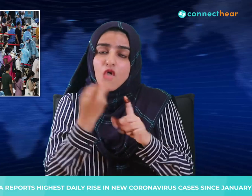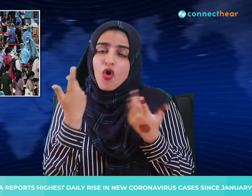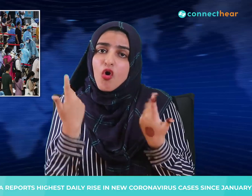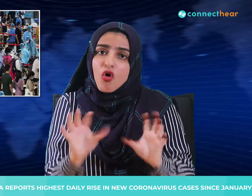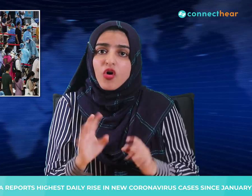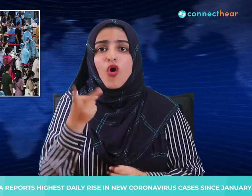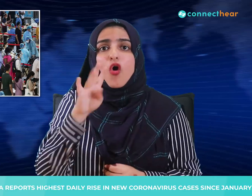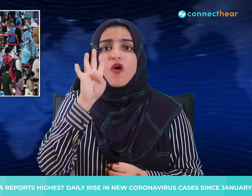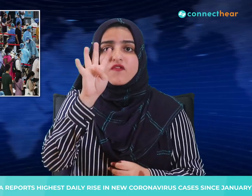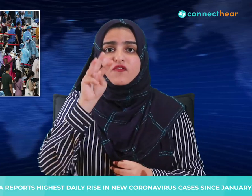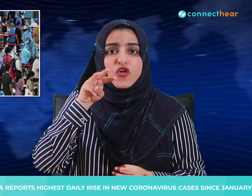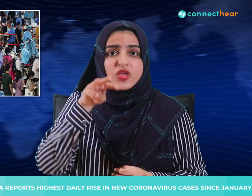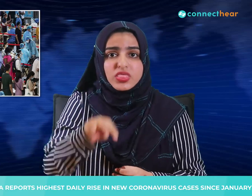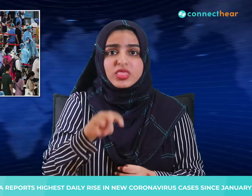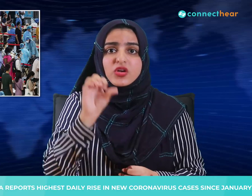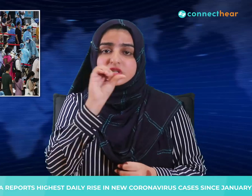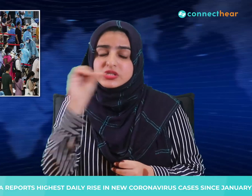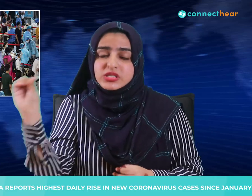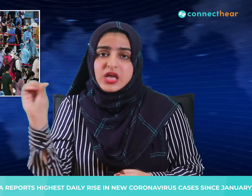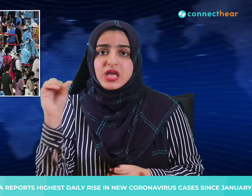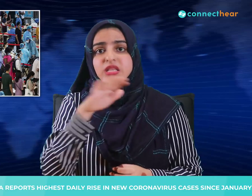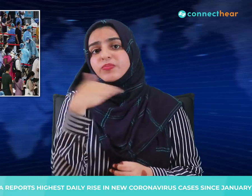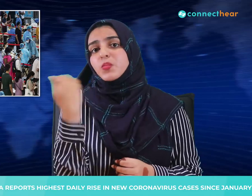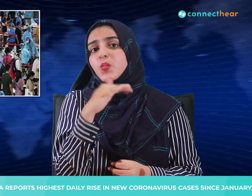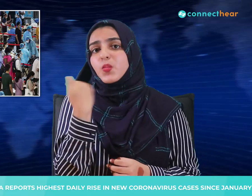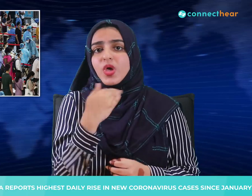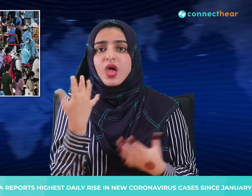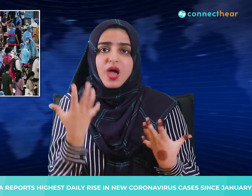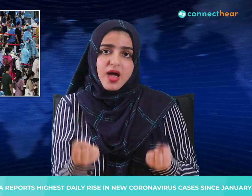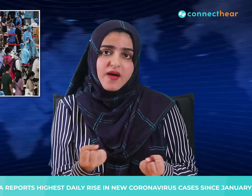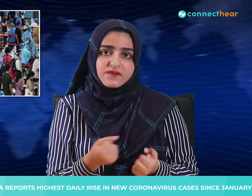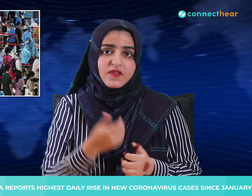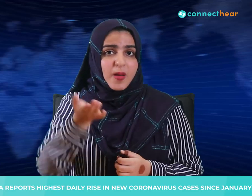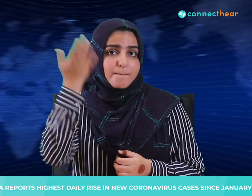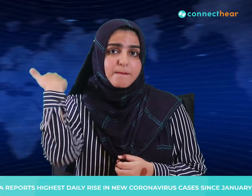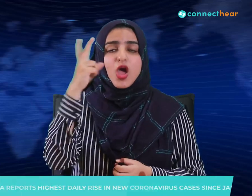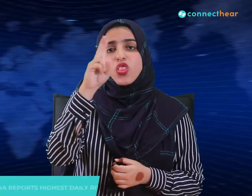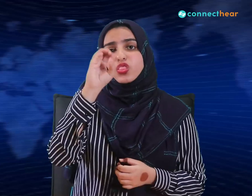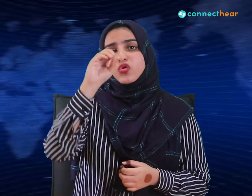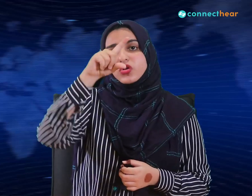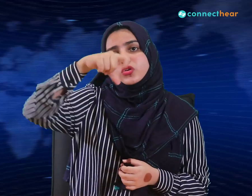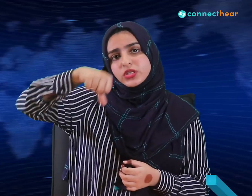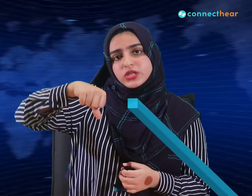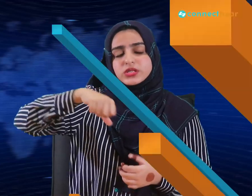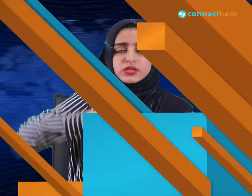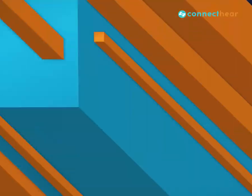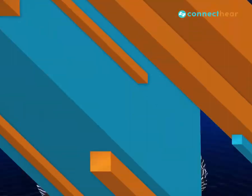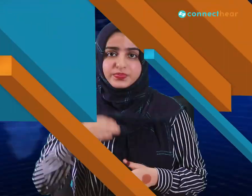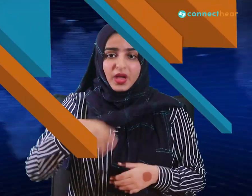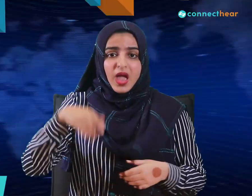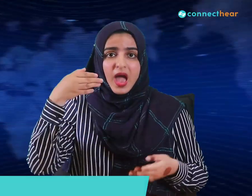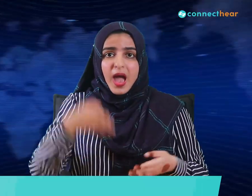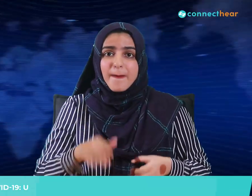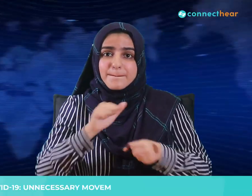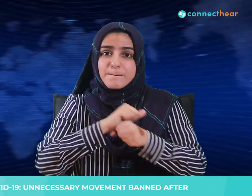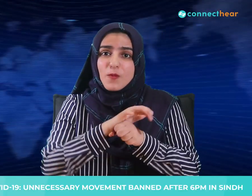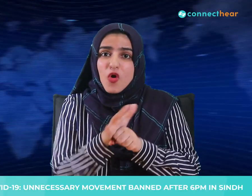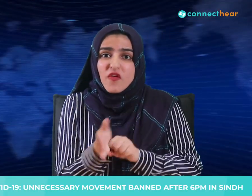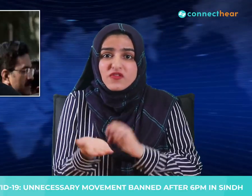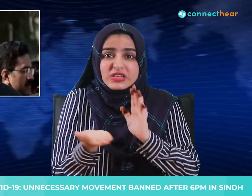,636 deaths since the initial outbreak in late 2019. Amid a sharp rise in